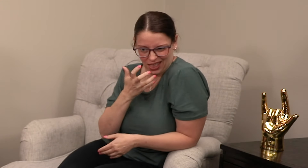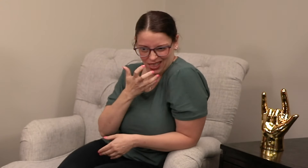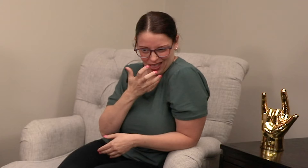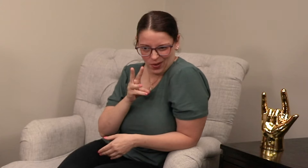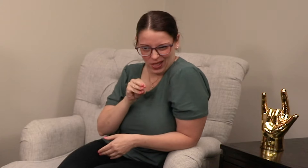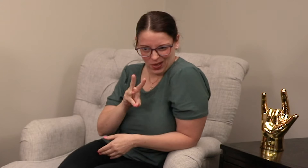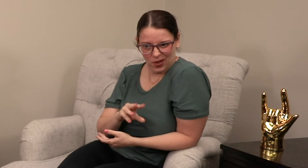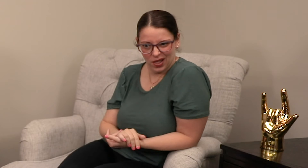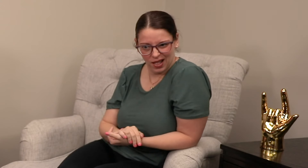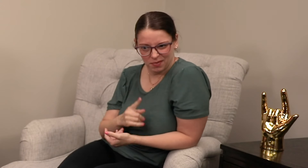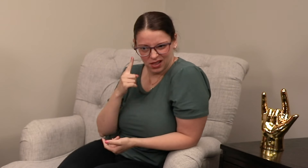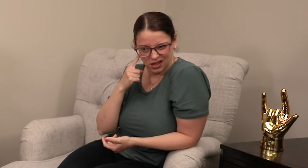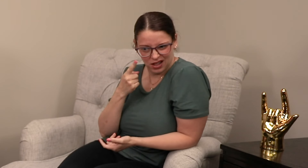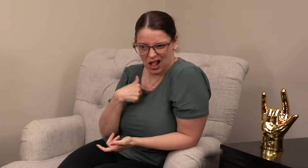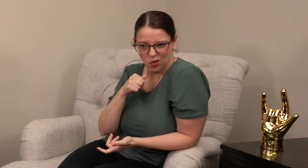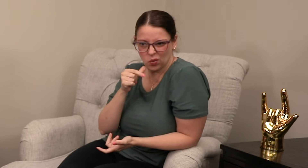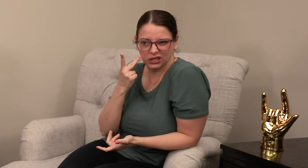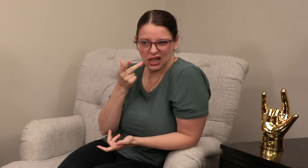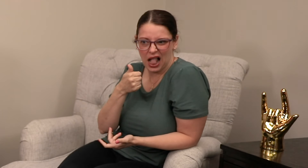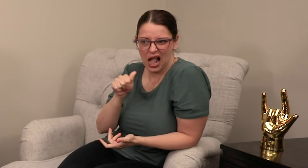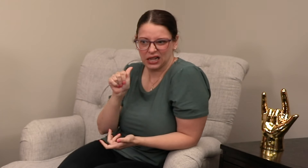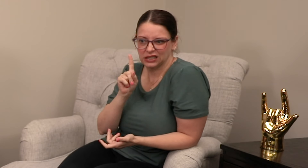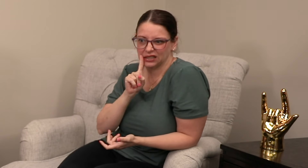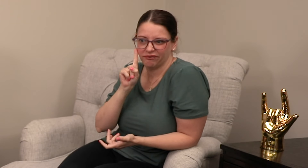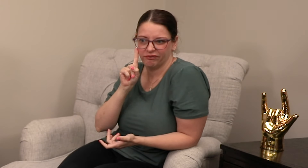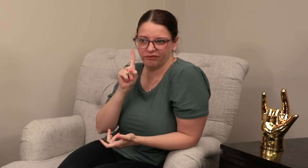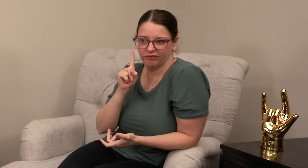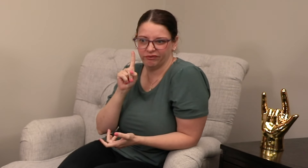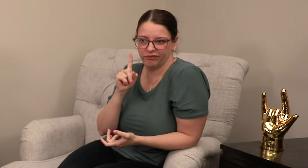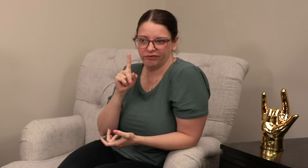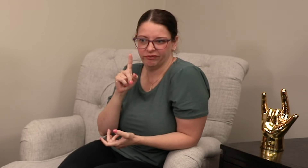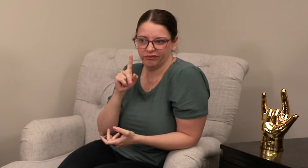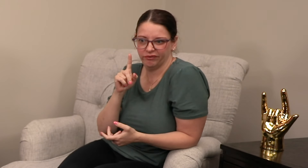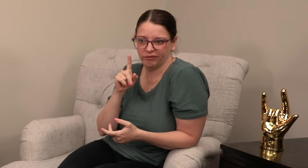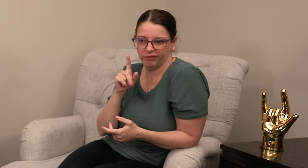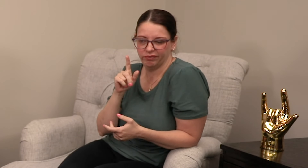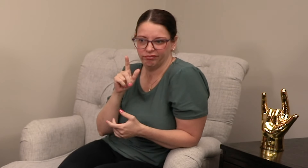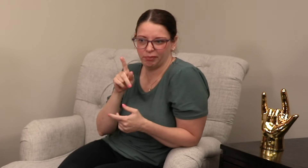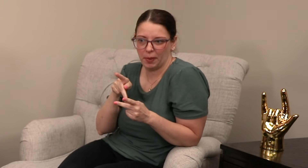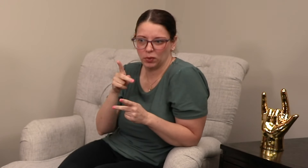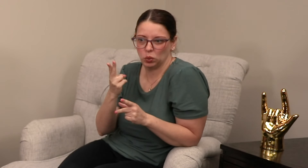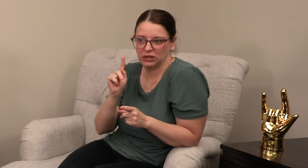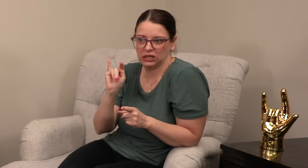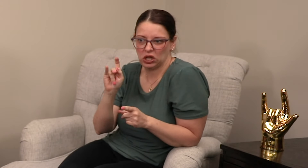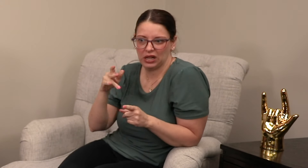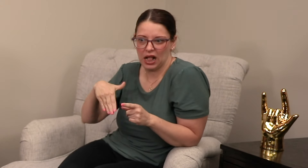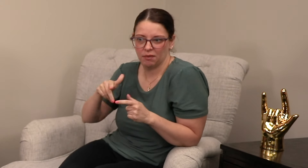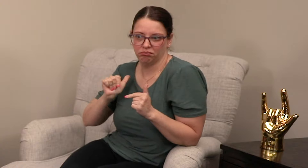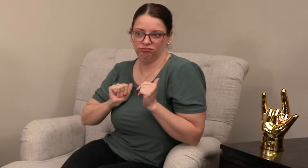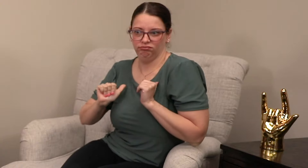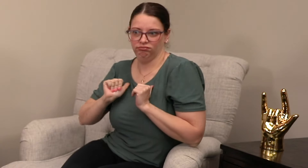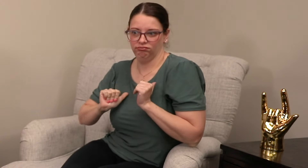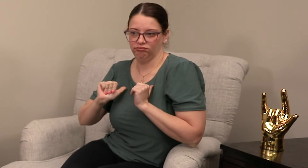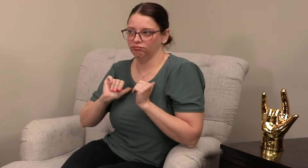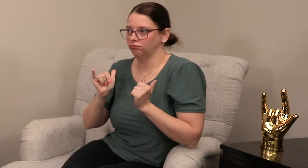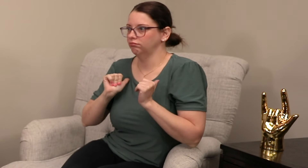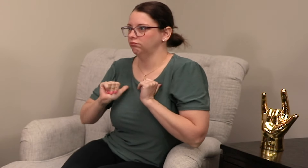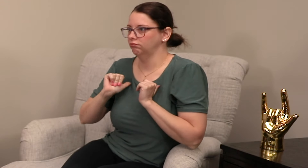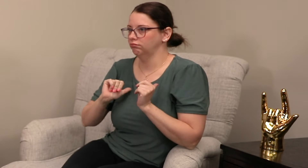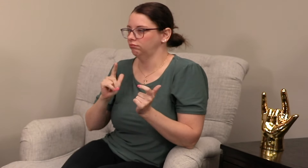like, wow, you know, I don't think I've seen any deaf people use TikTok yet for like